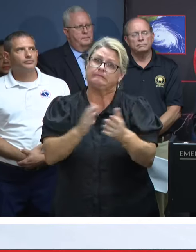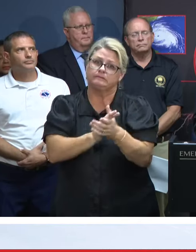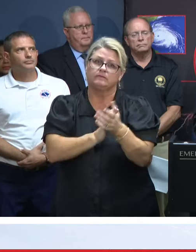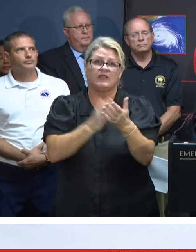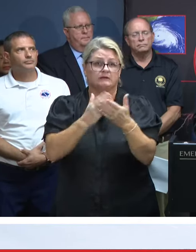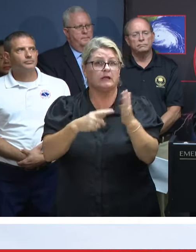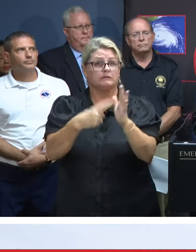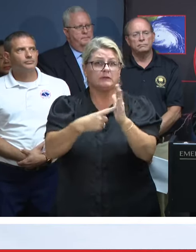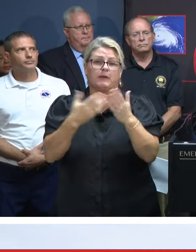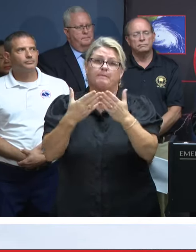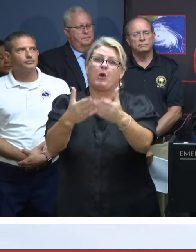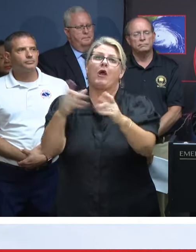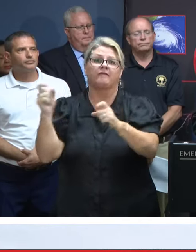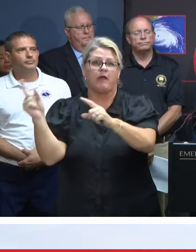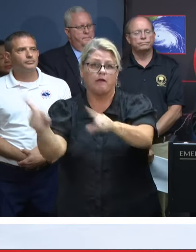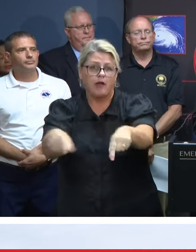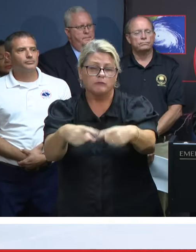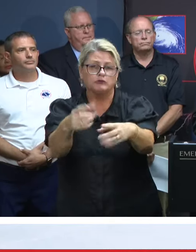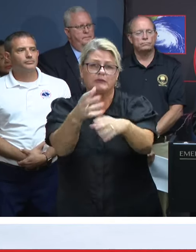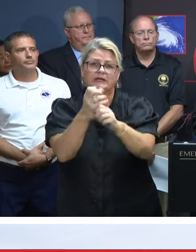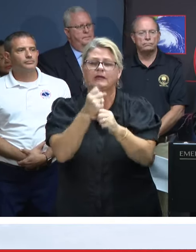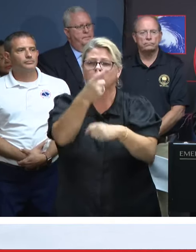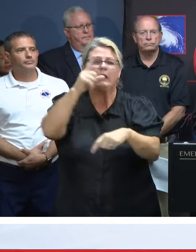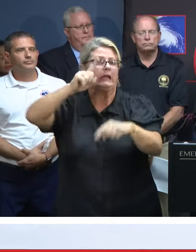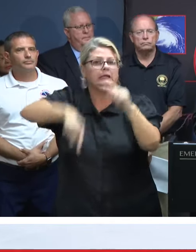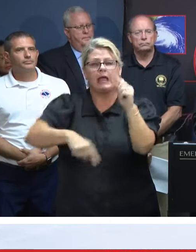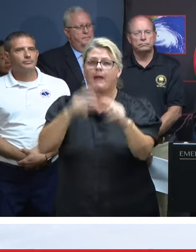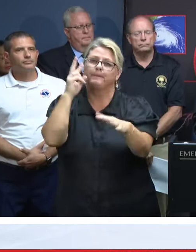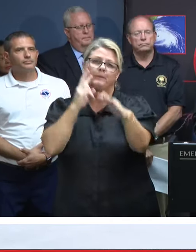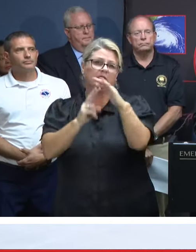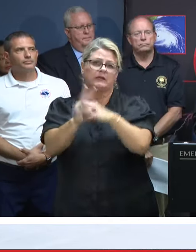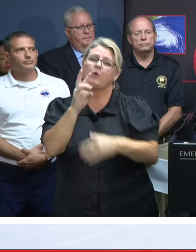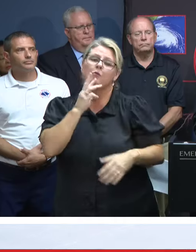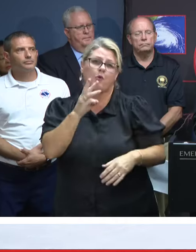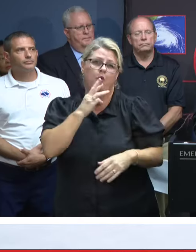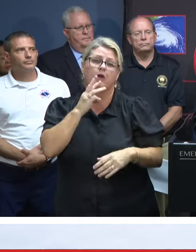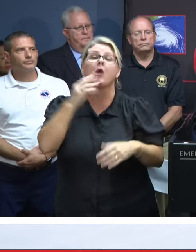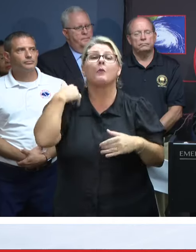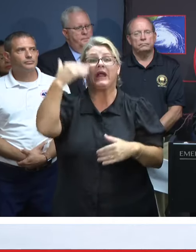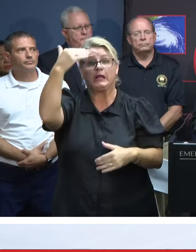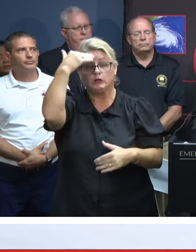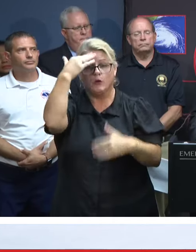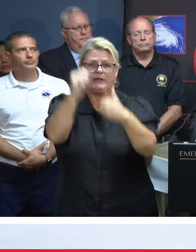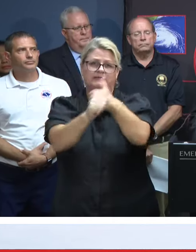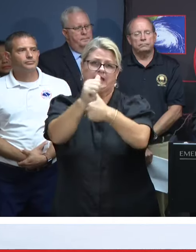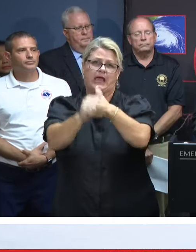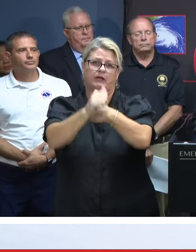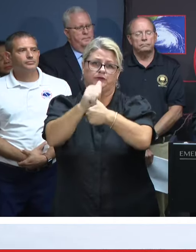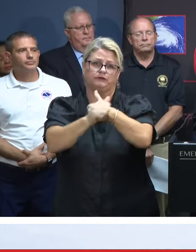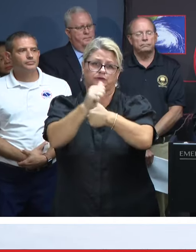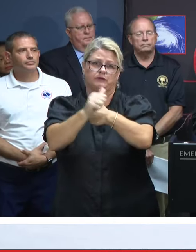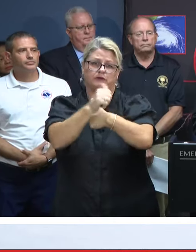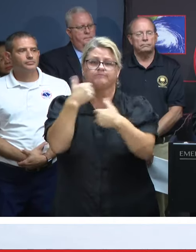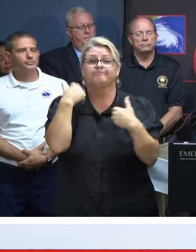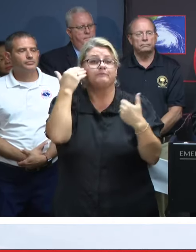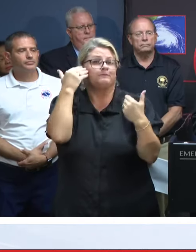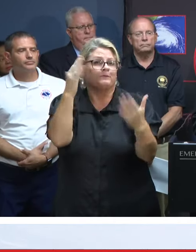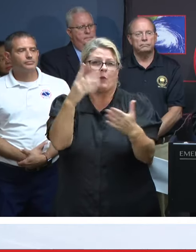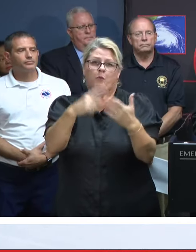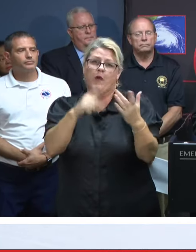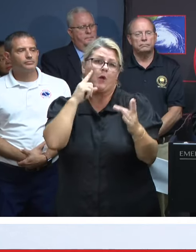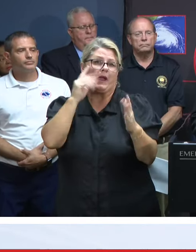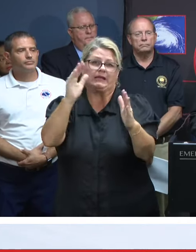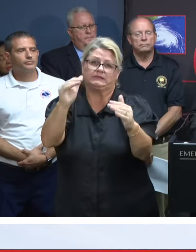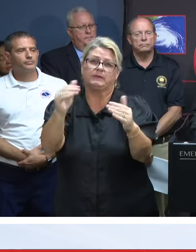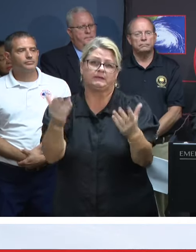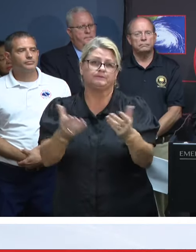that came in. These things are unpredictable, and this water is dangerous, and we don't know what we're going to expect this